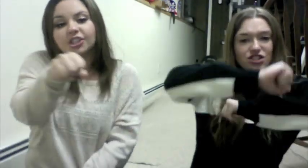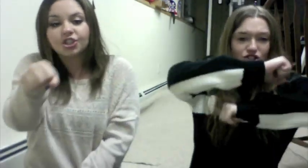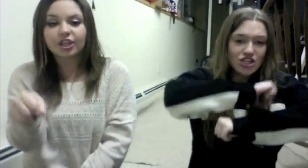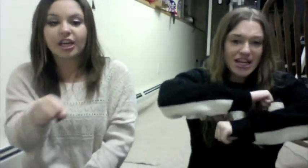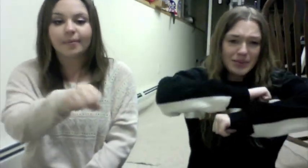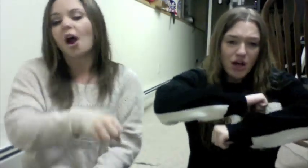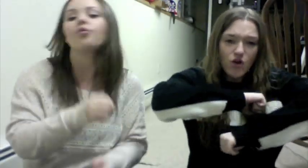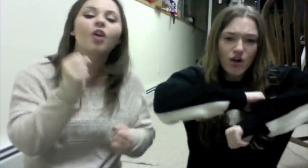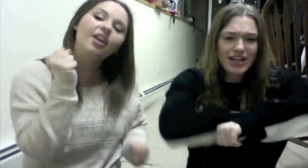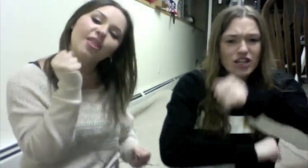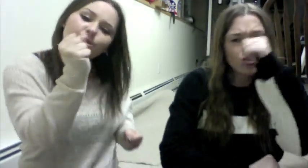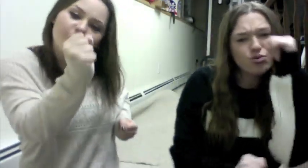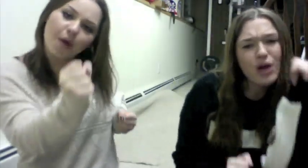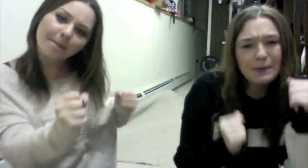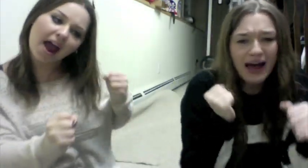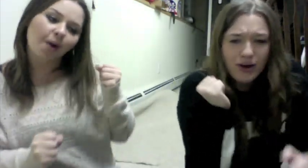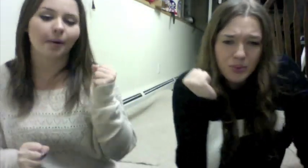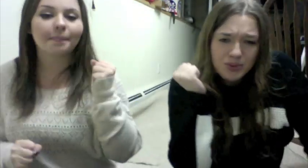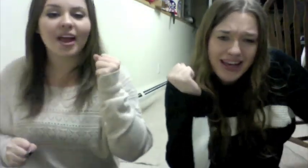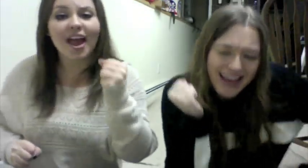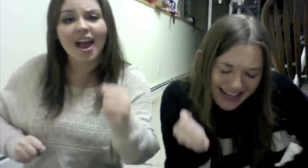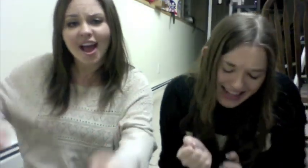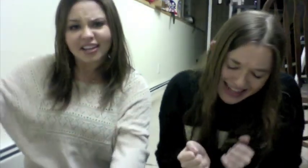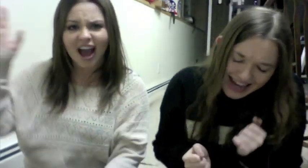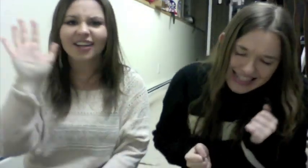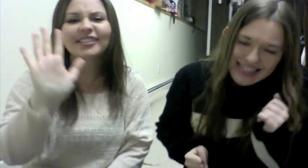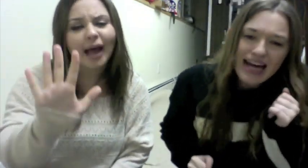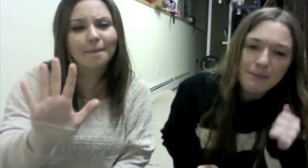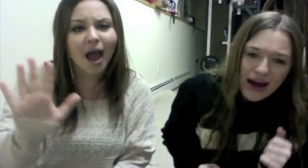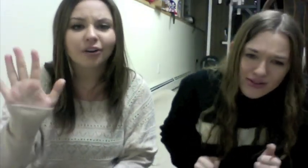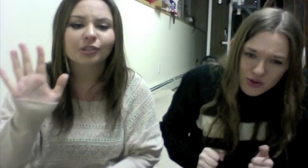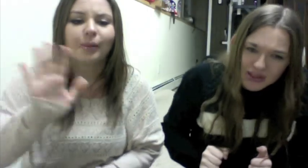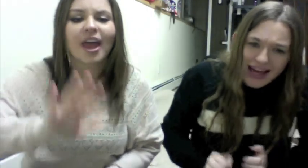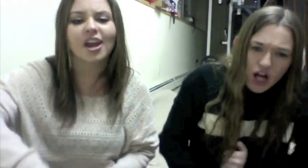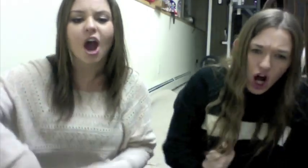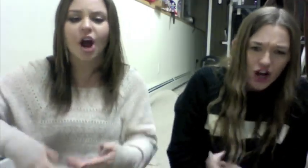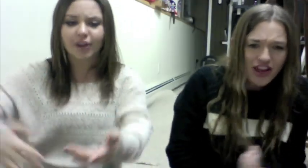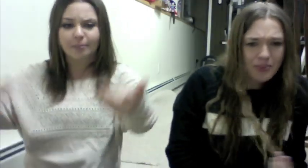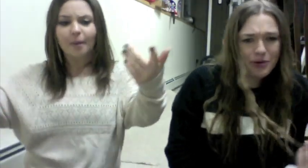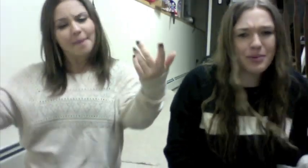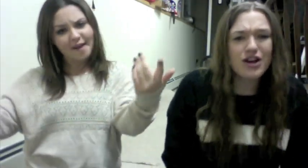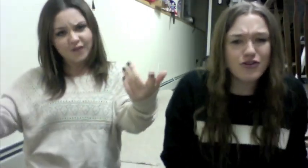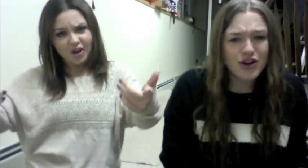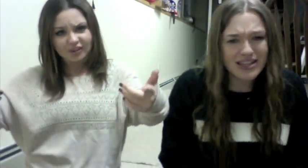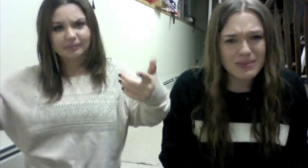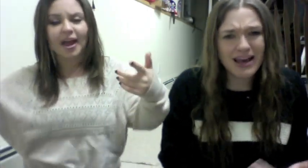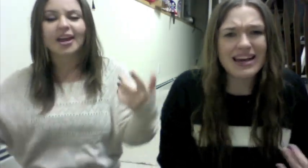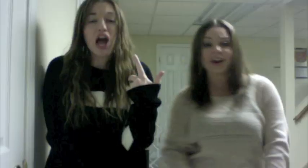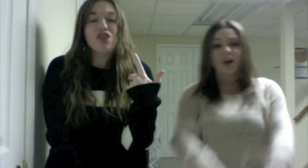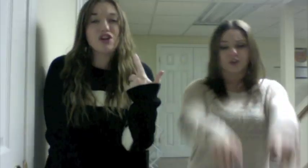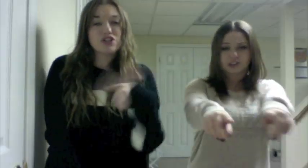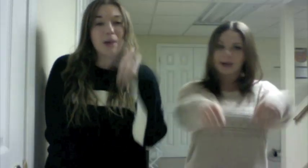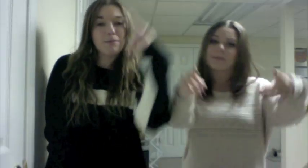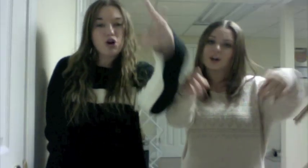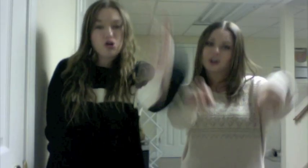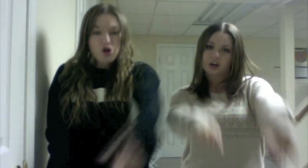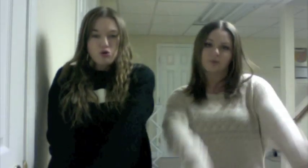his jeep, running through the power plant. Gotta stop Barrow's plans. Are they prepared for this man? There's a murderer